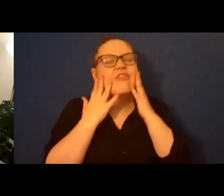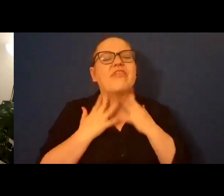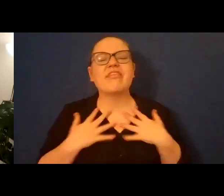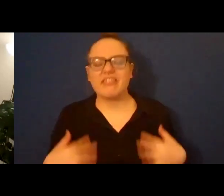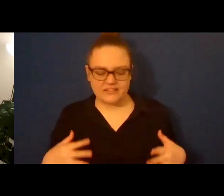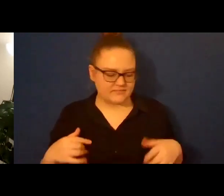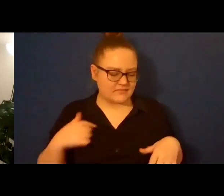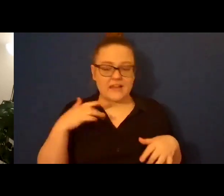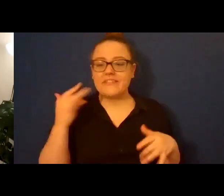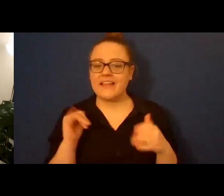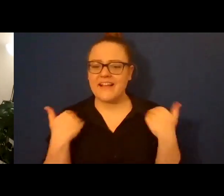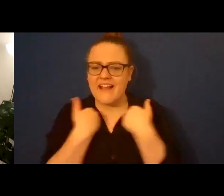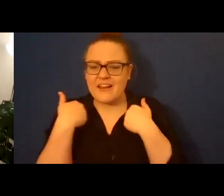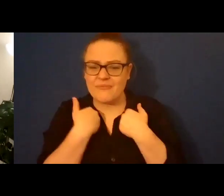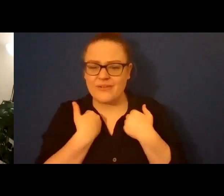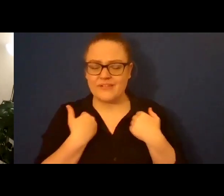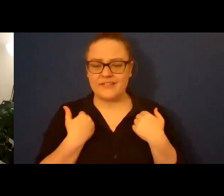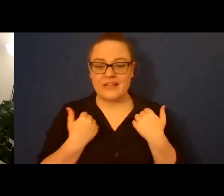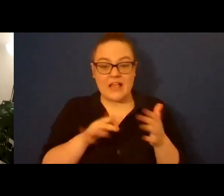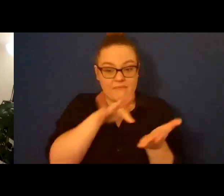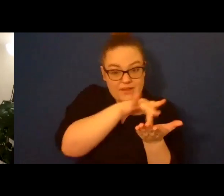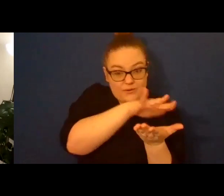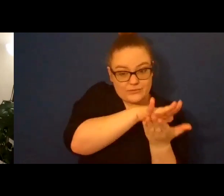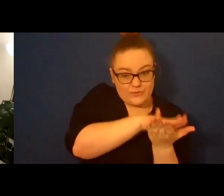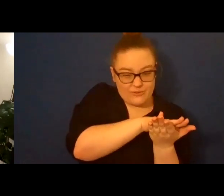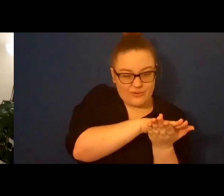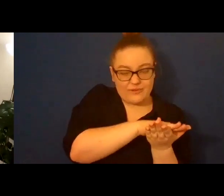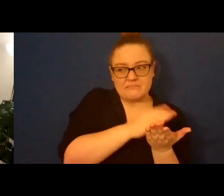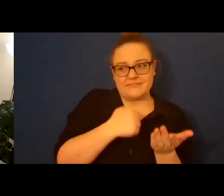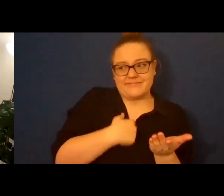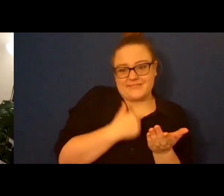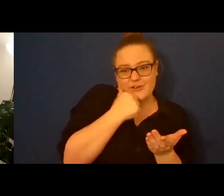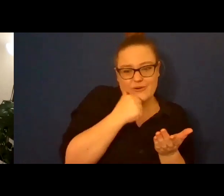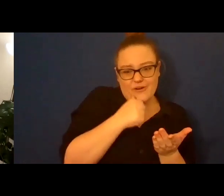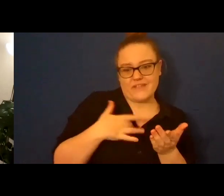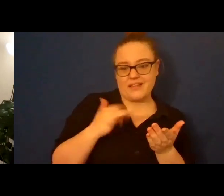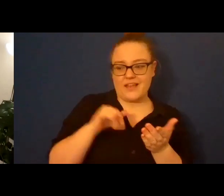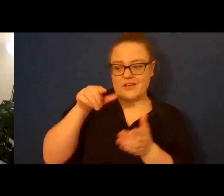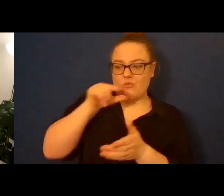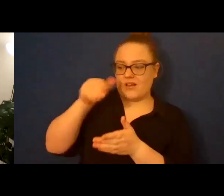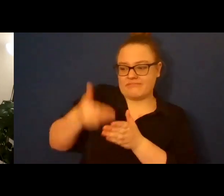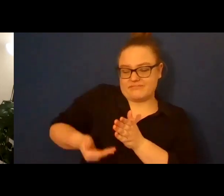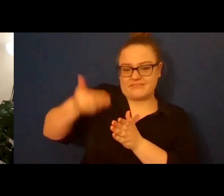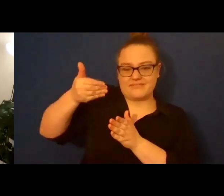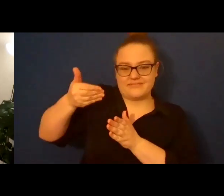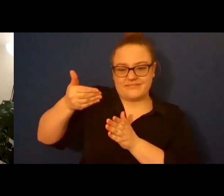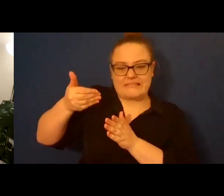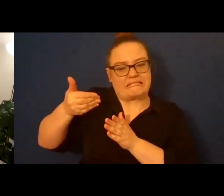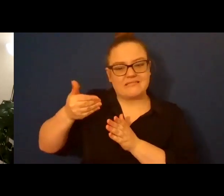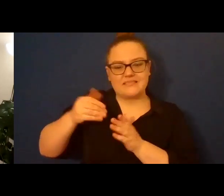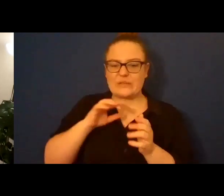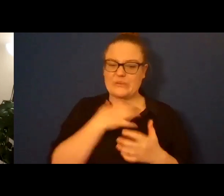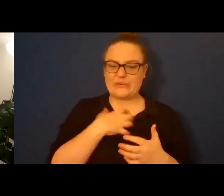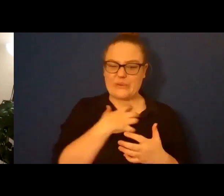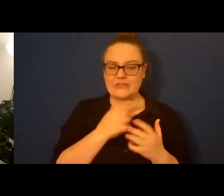school, this felt like a disgusting secret because I was also a girl. I inherited a lot from my mother, though I first recognized my